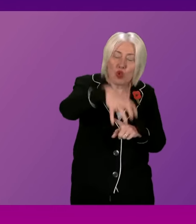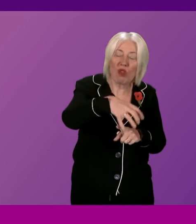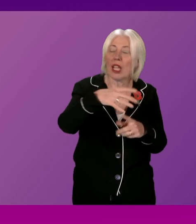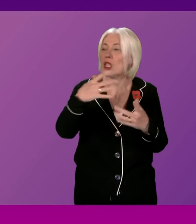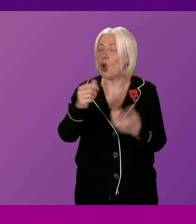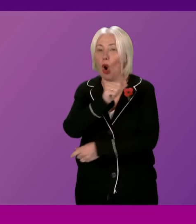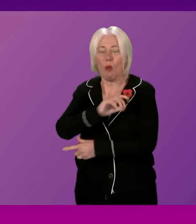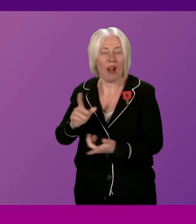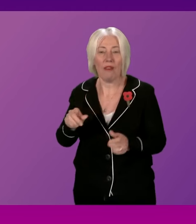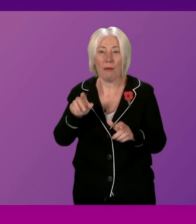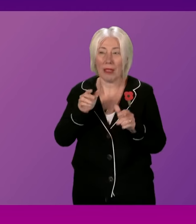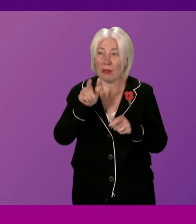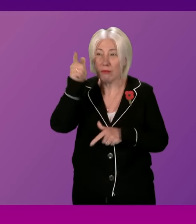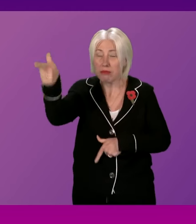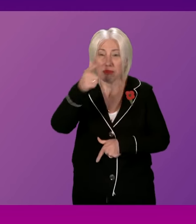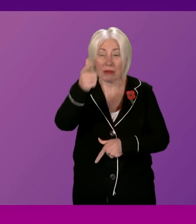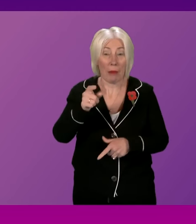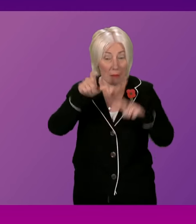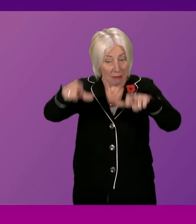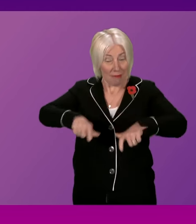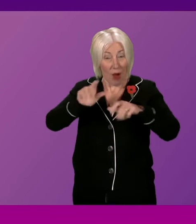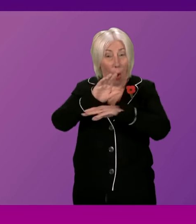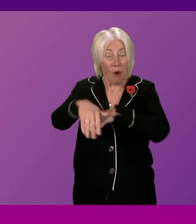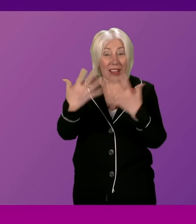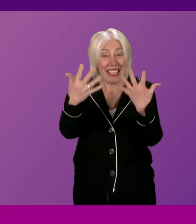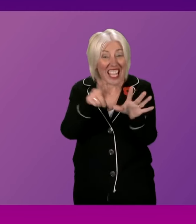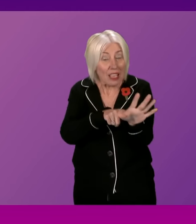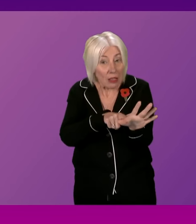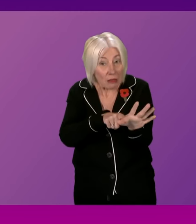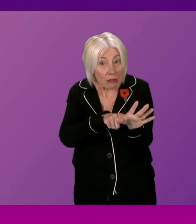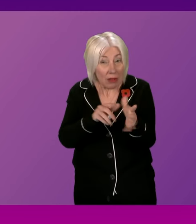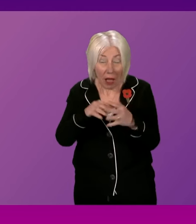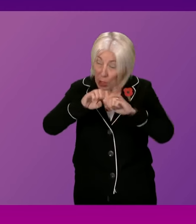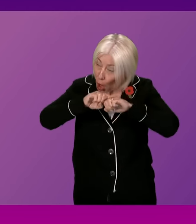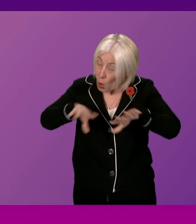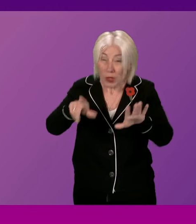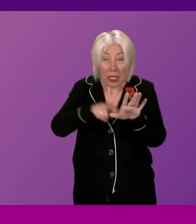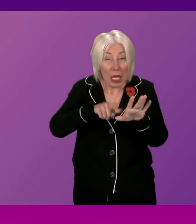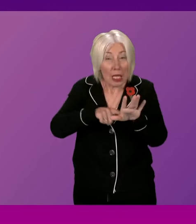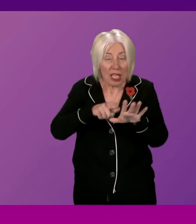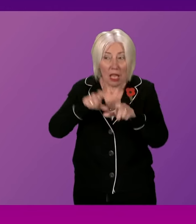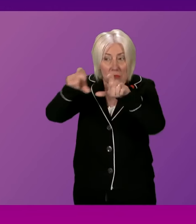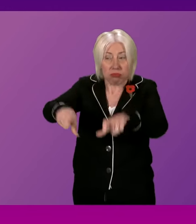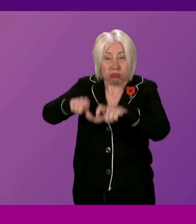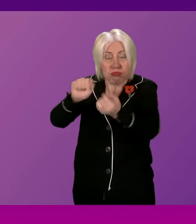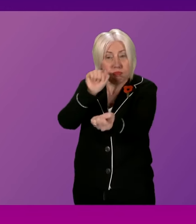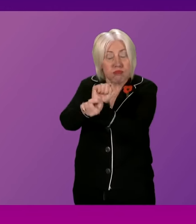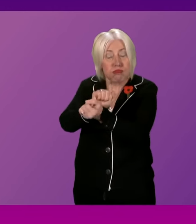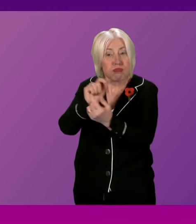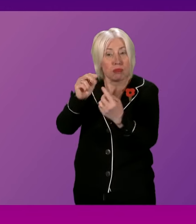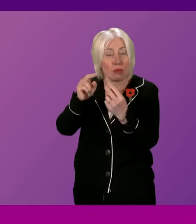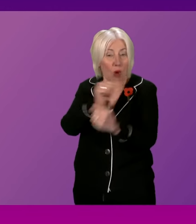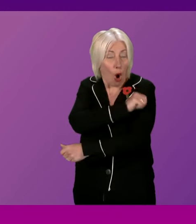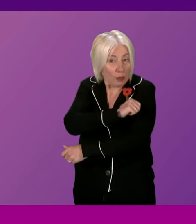dozens of whom have been there for over a decade, a millennium of lost years in captivity. So as we approach the March